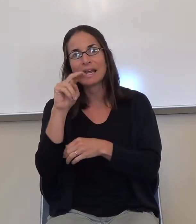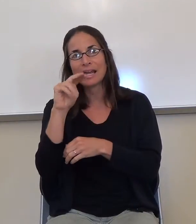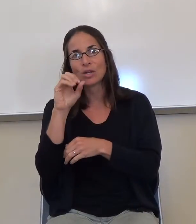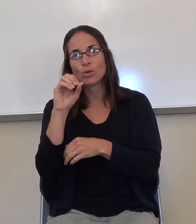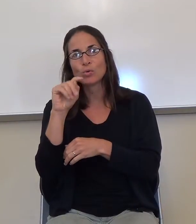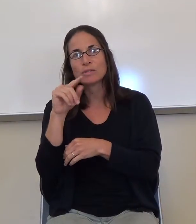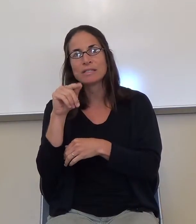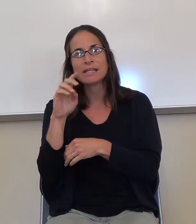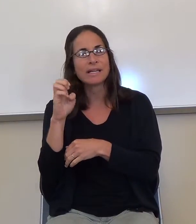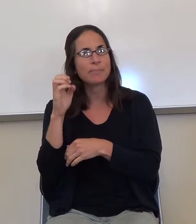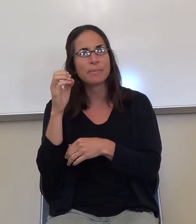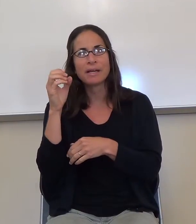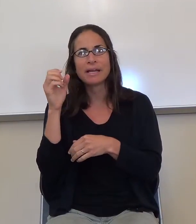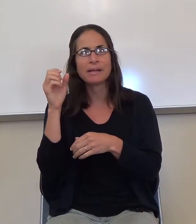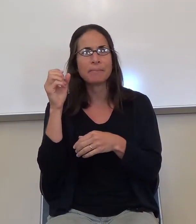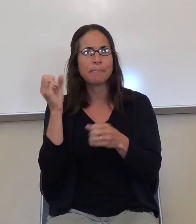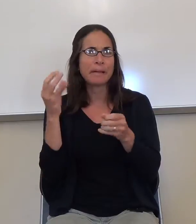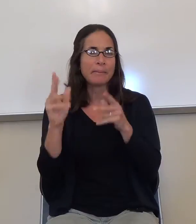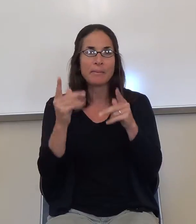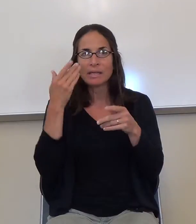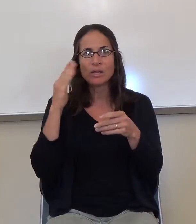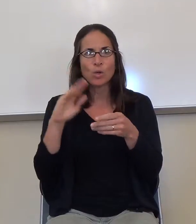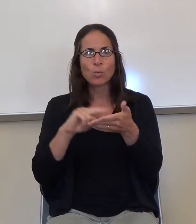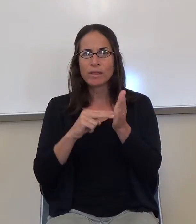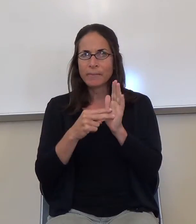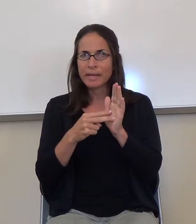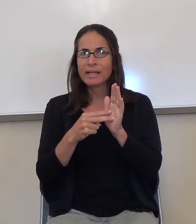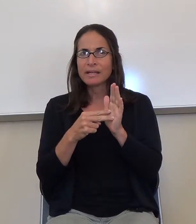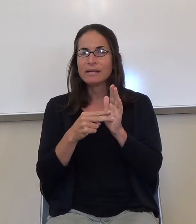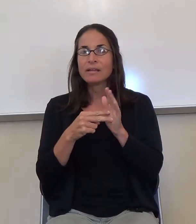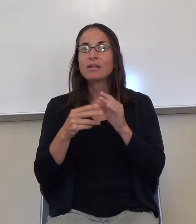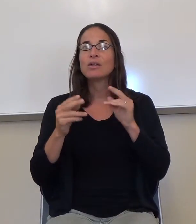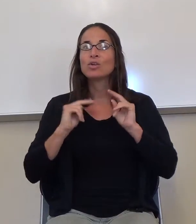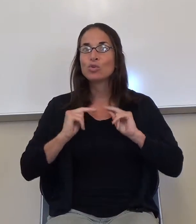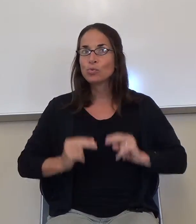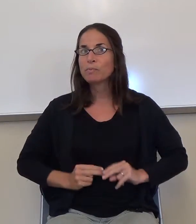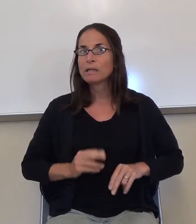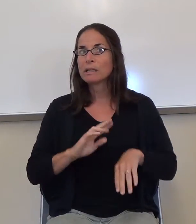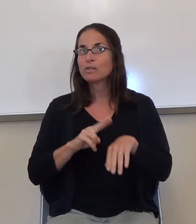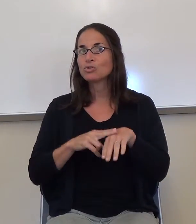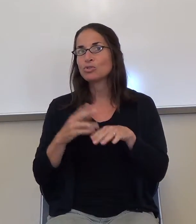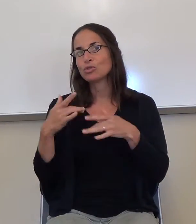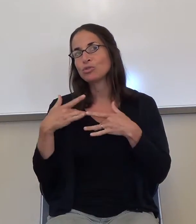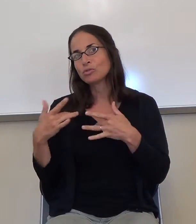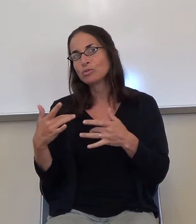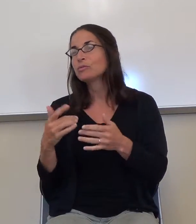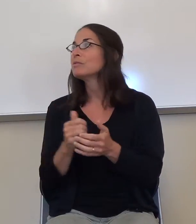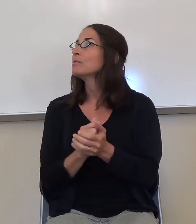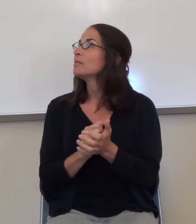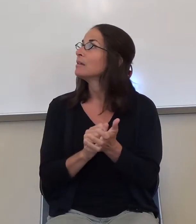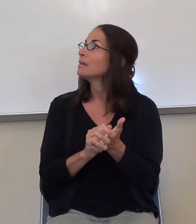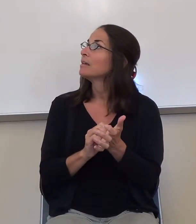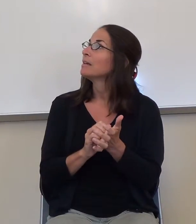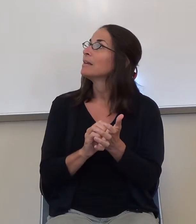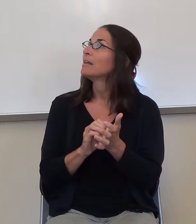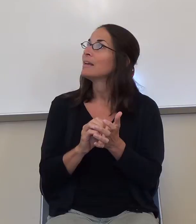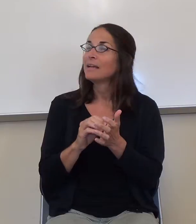means. Can I figure it out? Okay, human nature is, especially in a situation